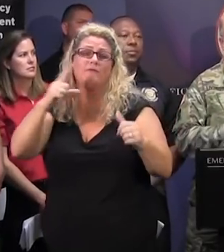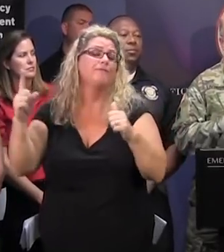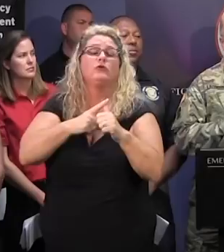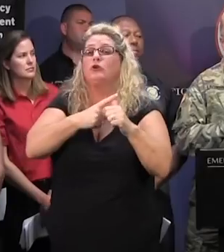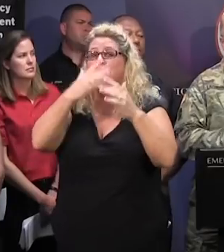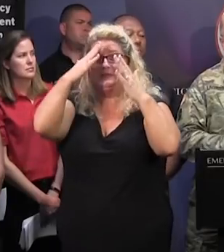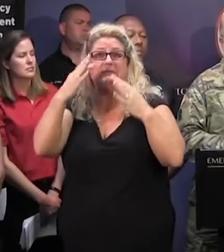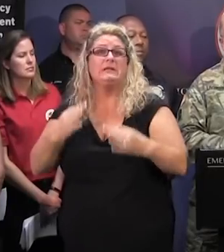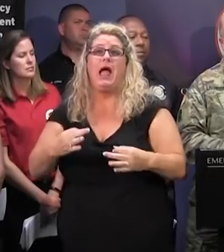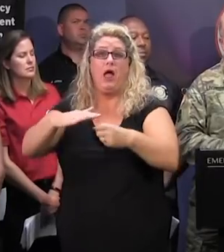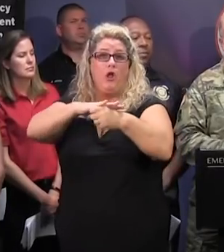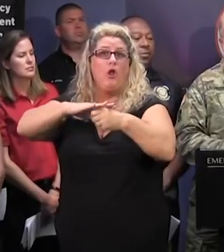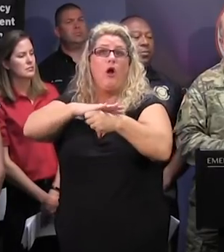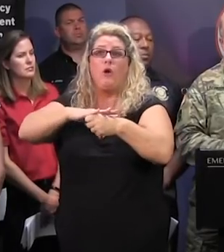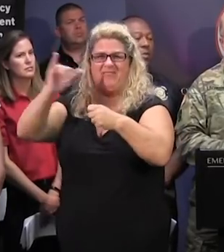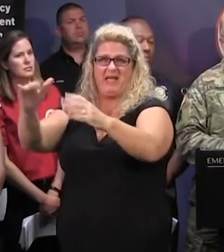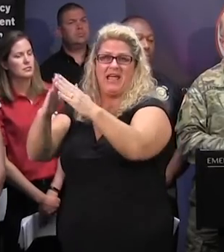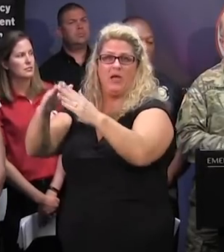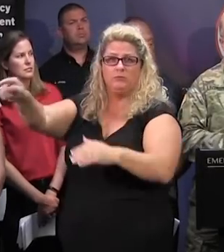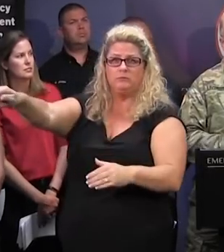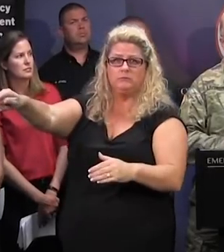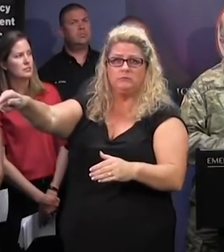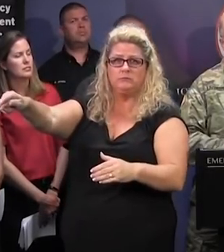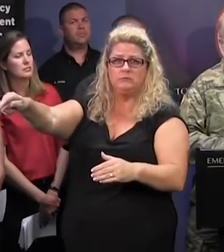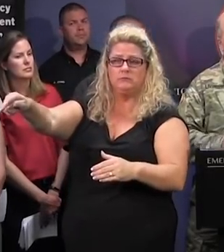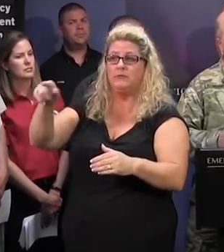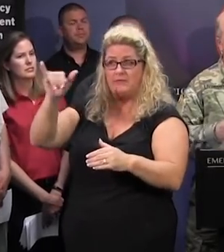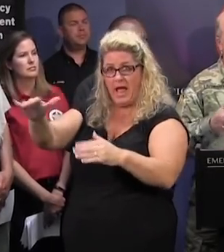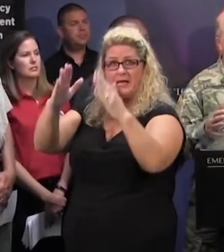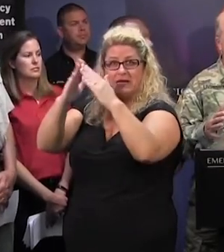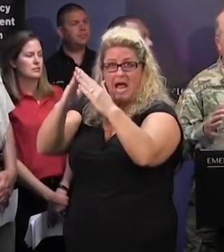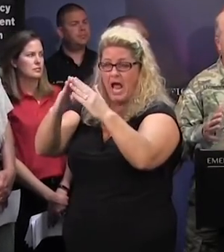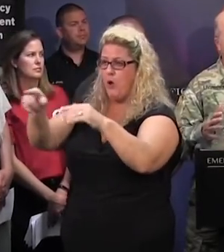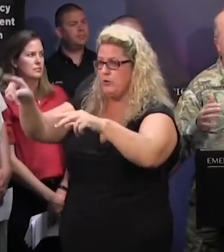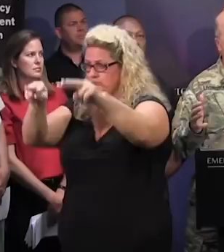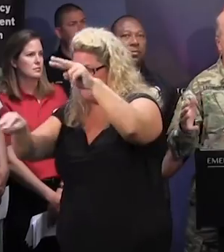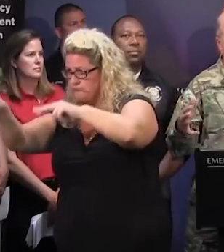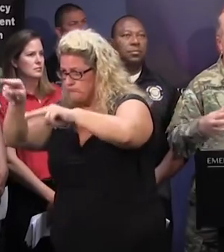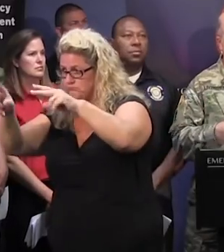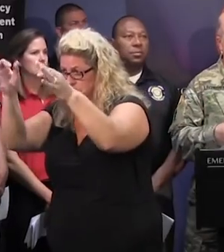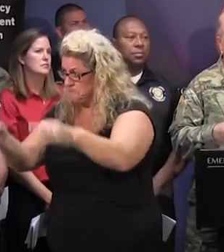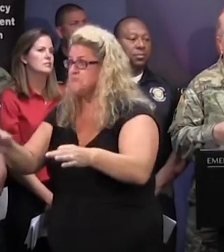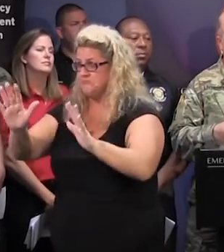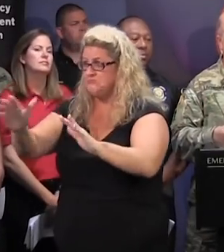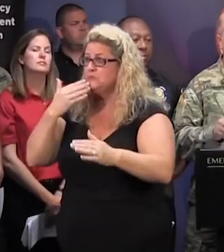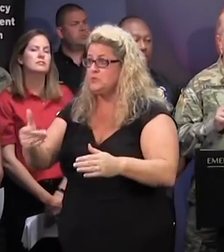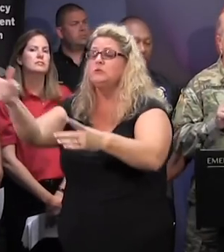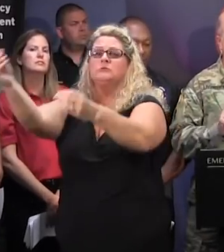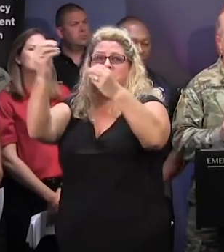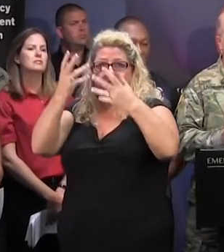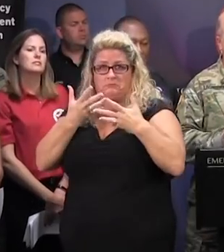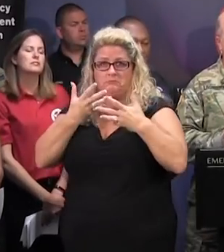determine locally when it's safe to return. So they'll provide input. We may open major highways based on everybody's input,